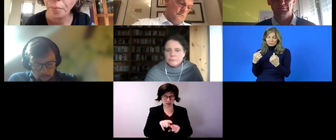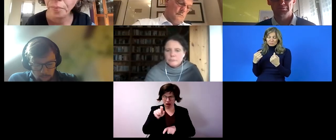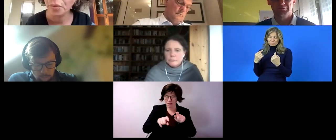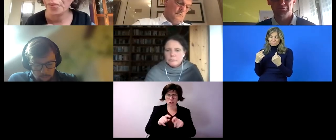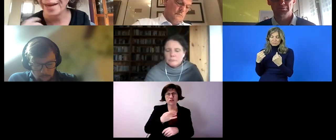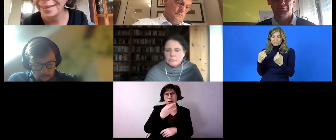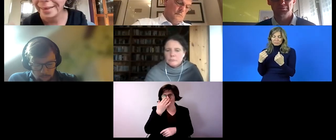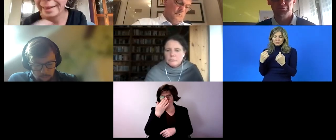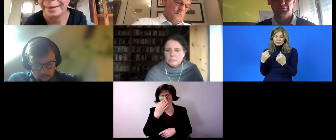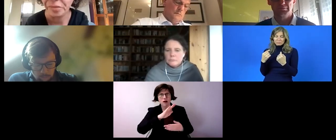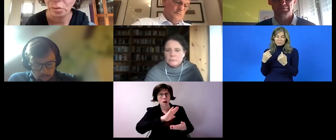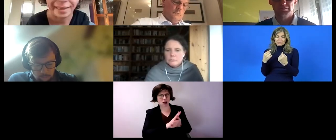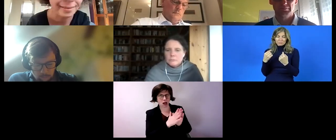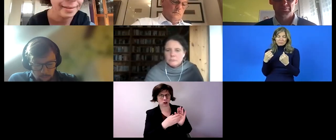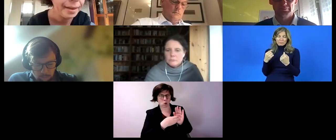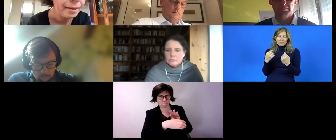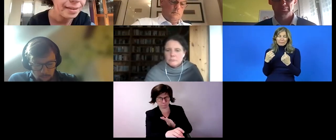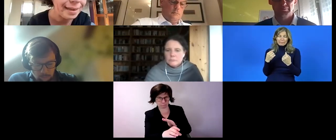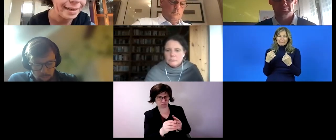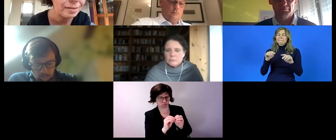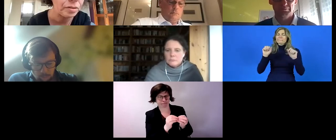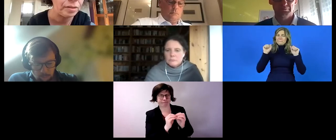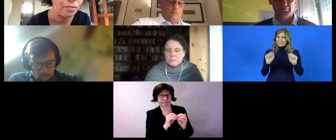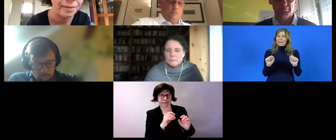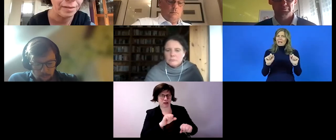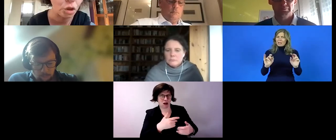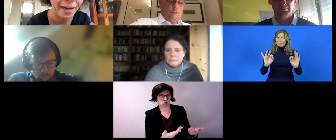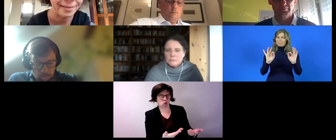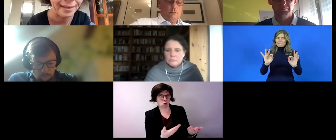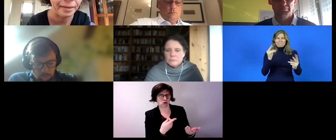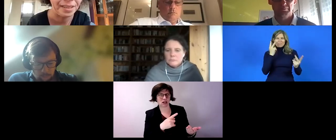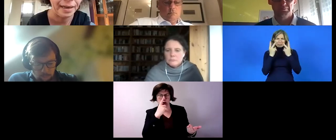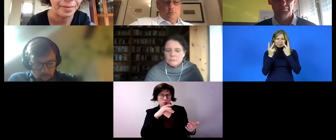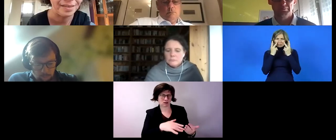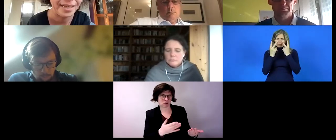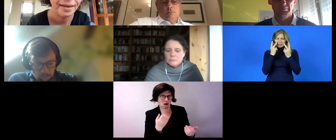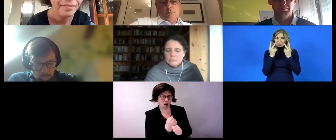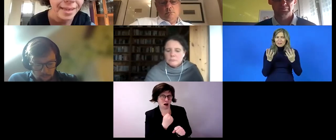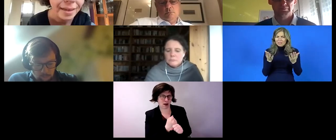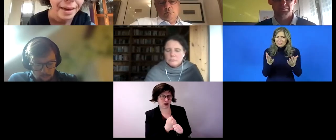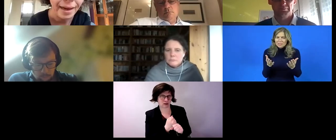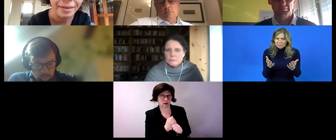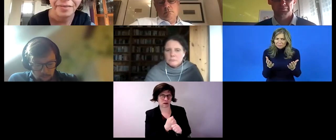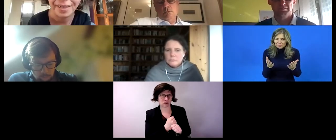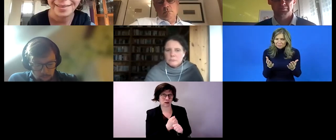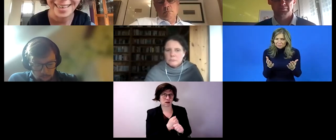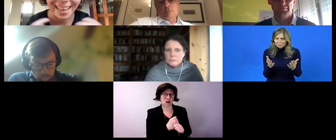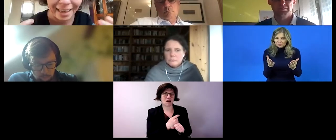disabilities how could we make them visible couldn't go this via internship could we see here uh